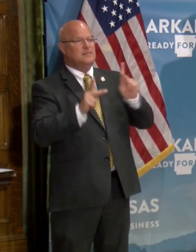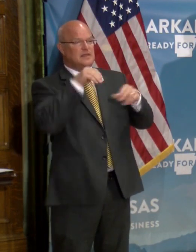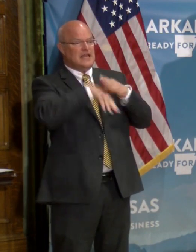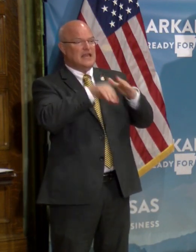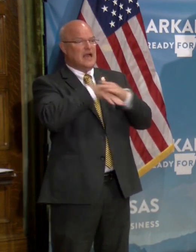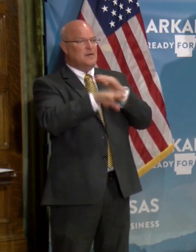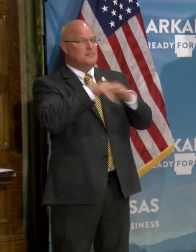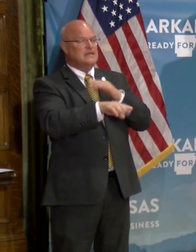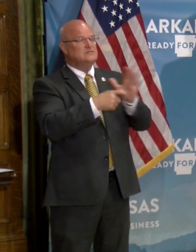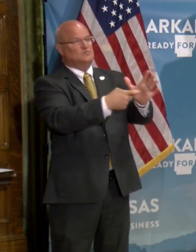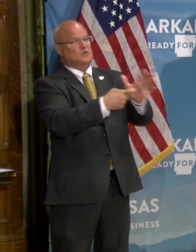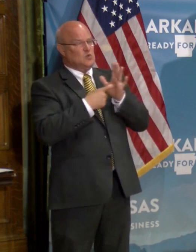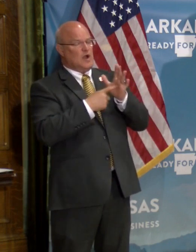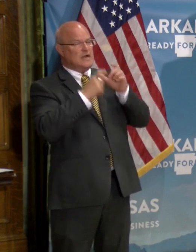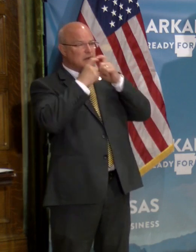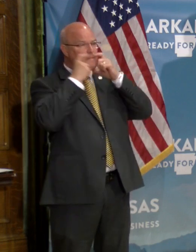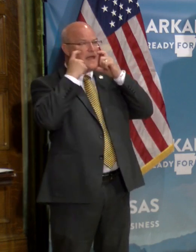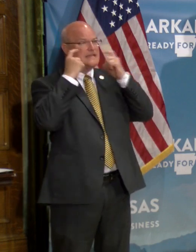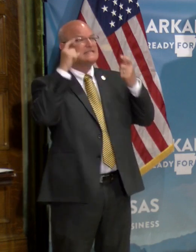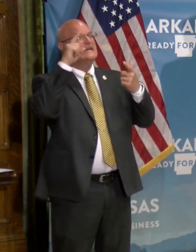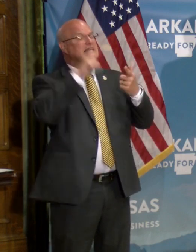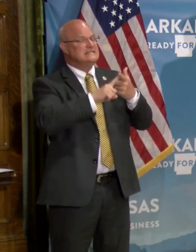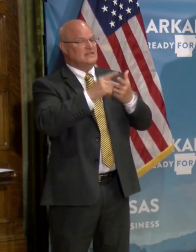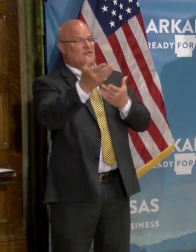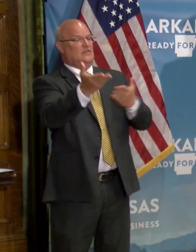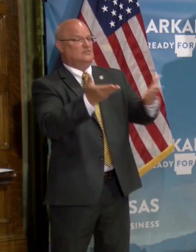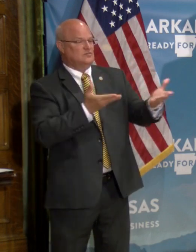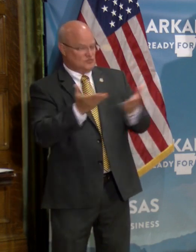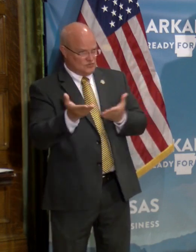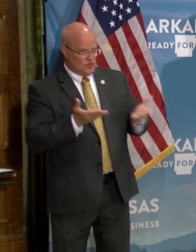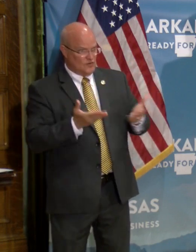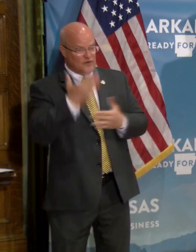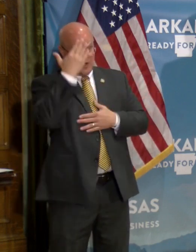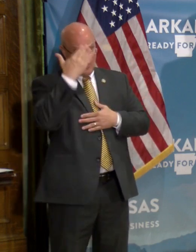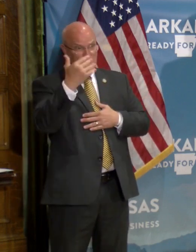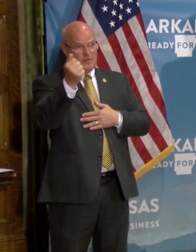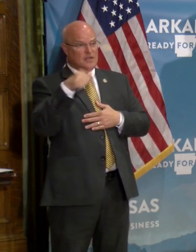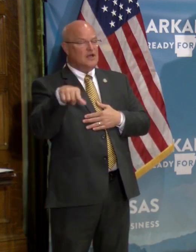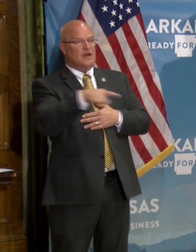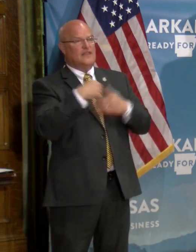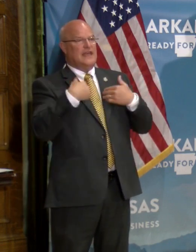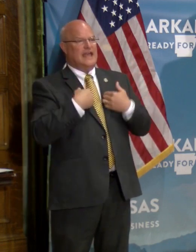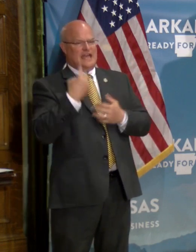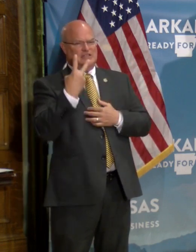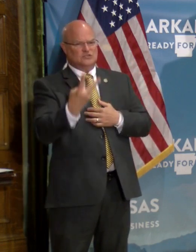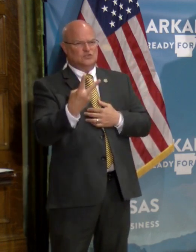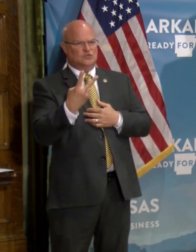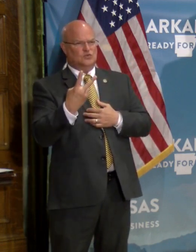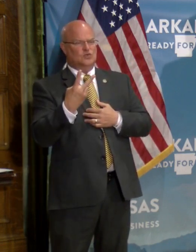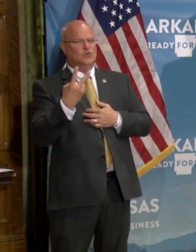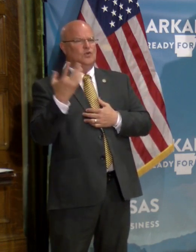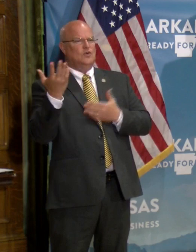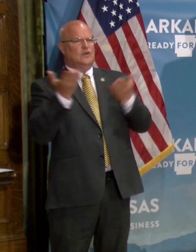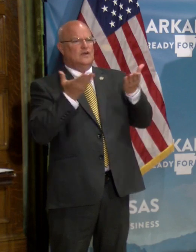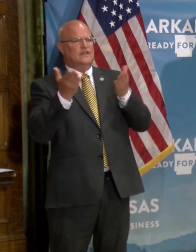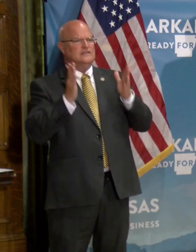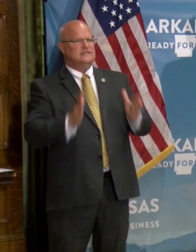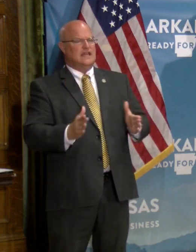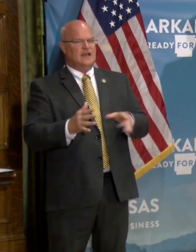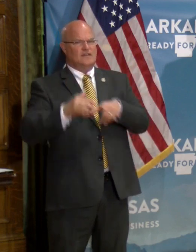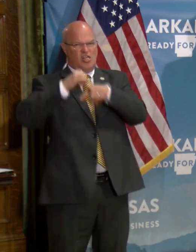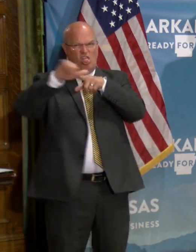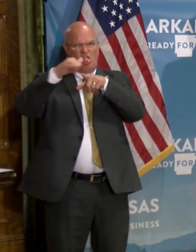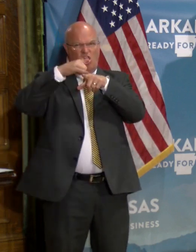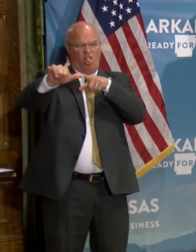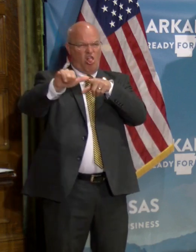requirement to wear a mask until they're served? And because they had two of their wait staff cursed